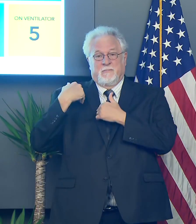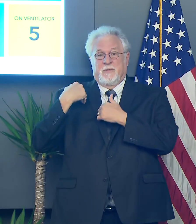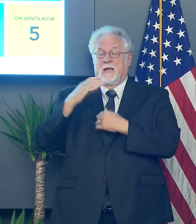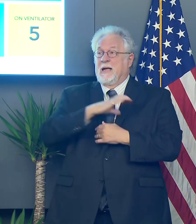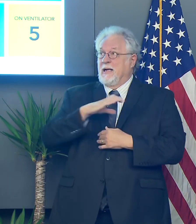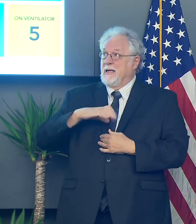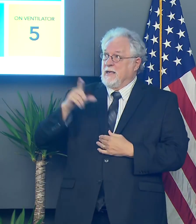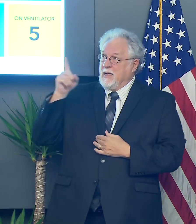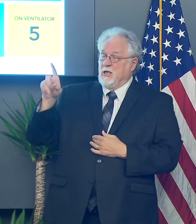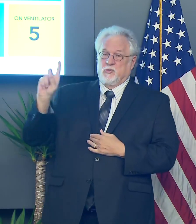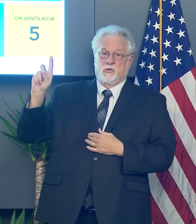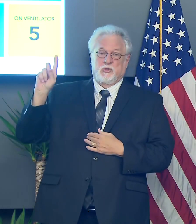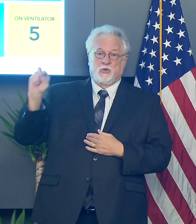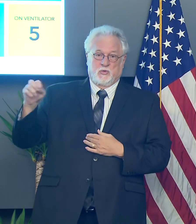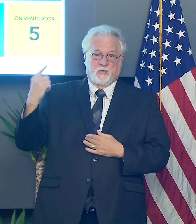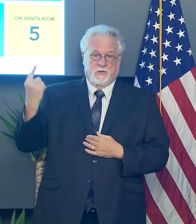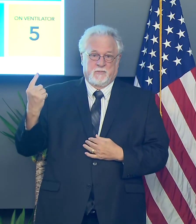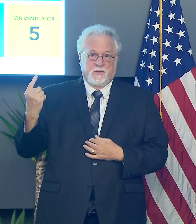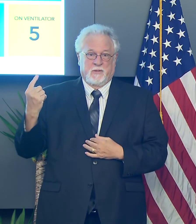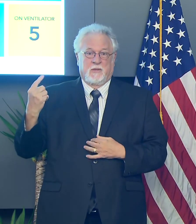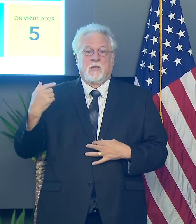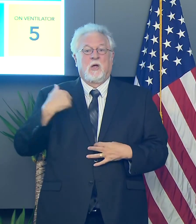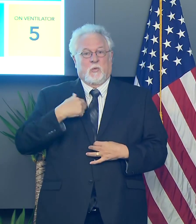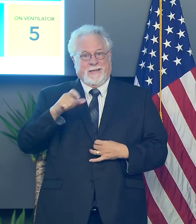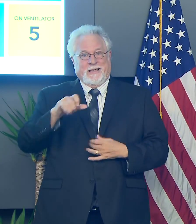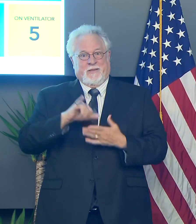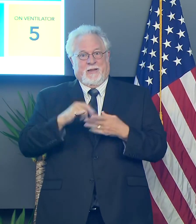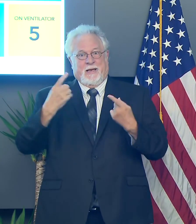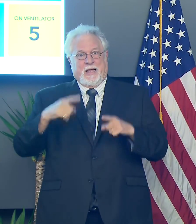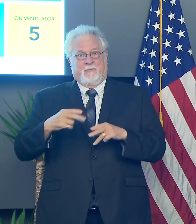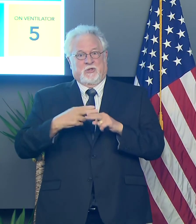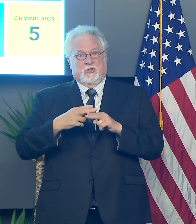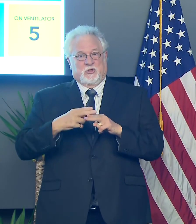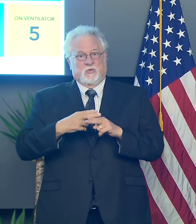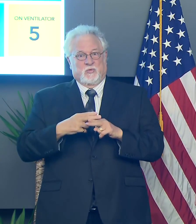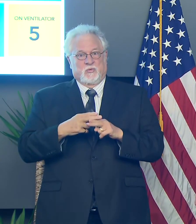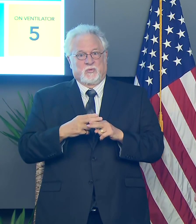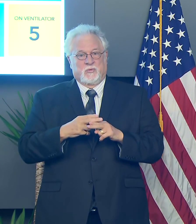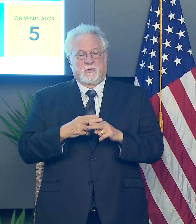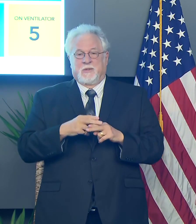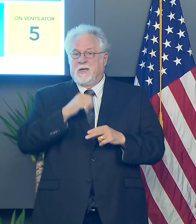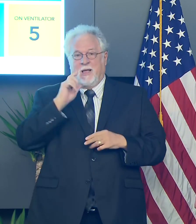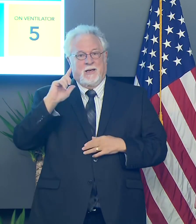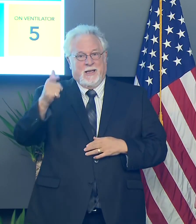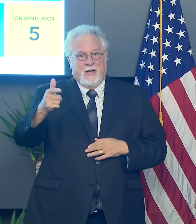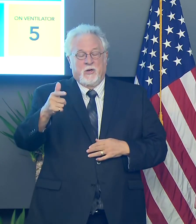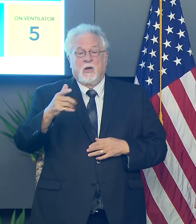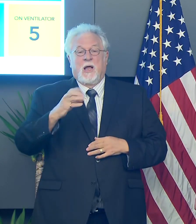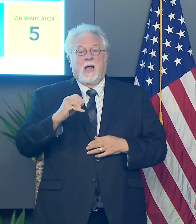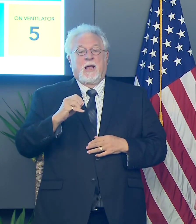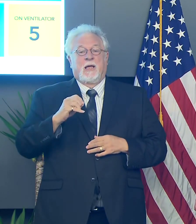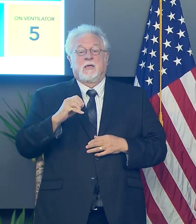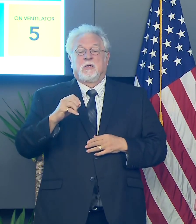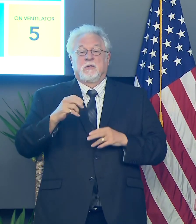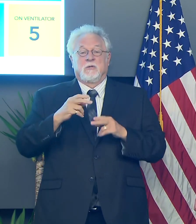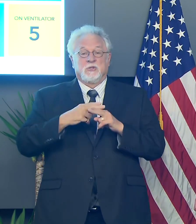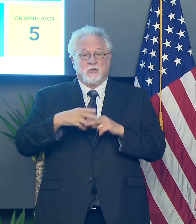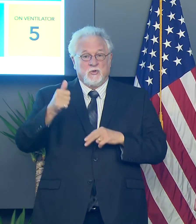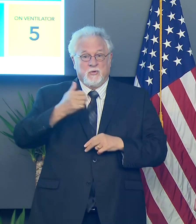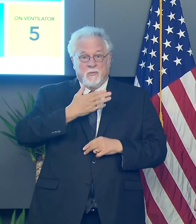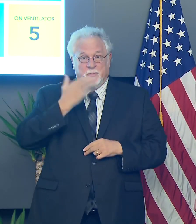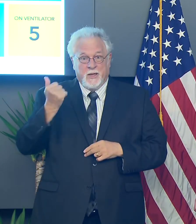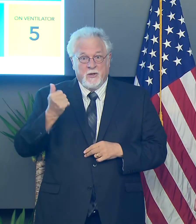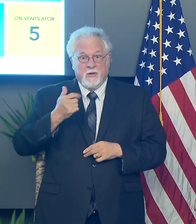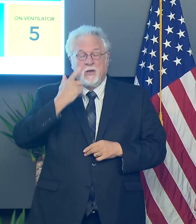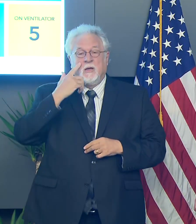Congress to act regardless. Uh, and we really need that to happen sooner, uh, than later. And, and by the way, the sooner they act, the better,